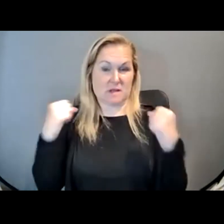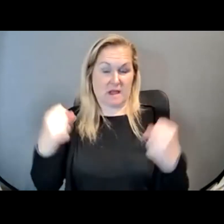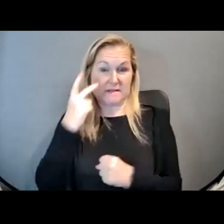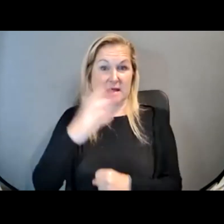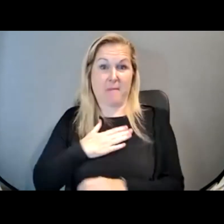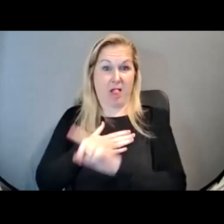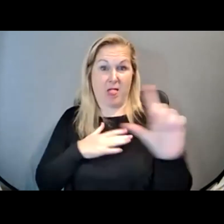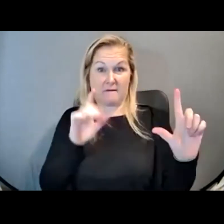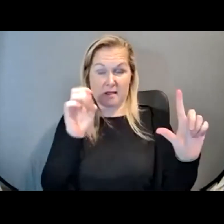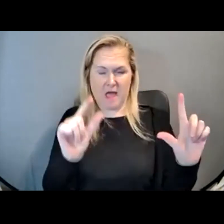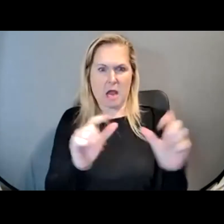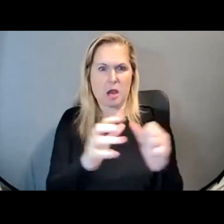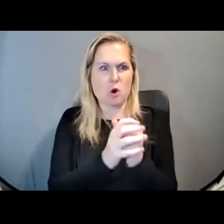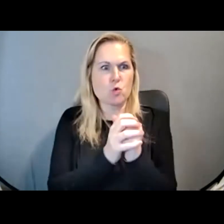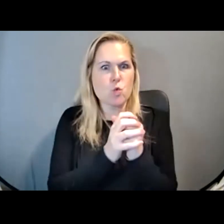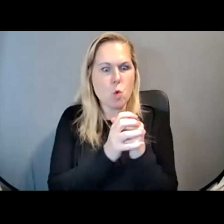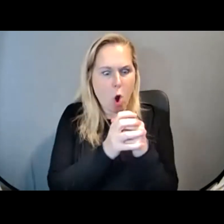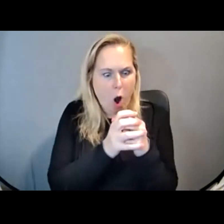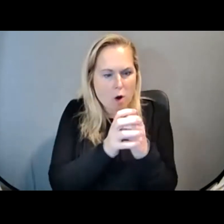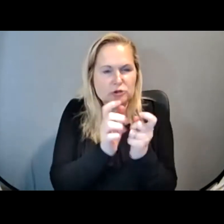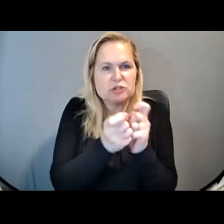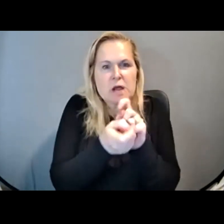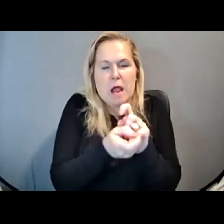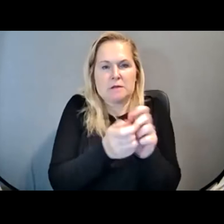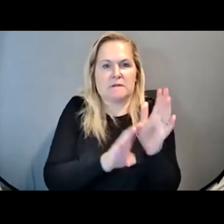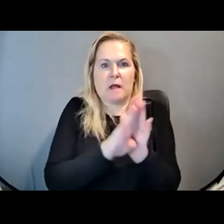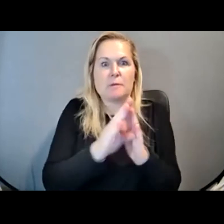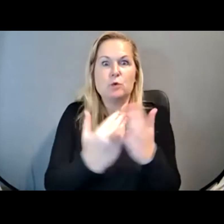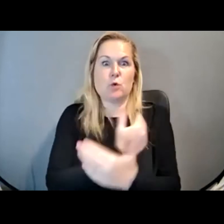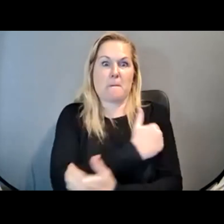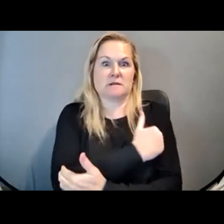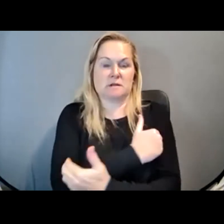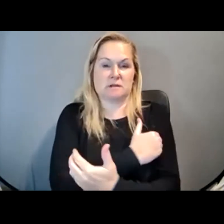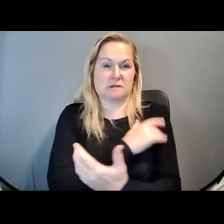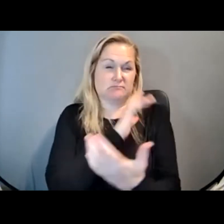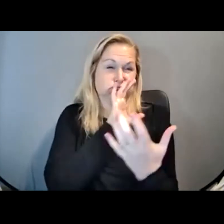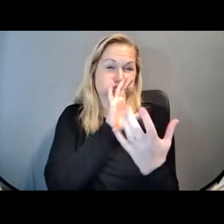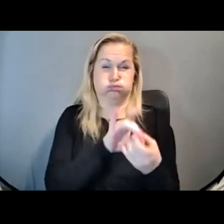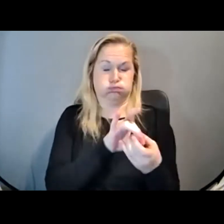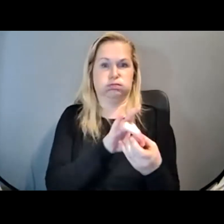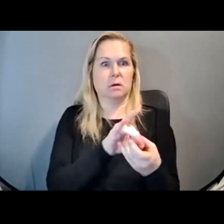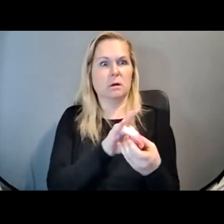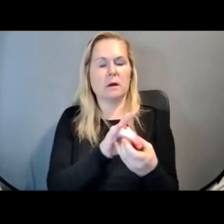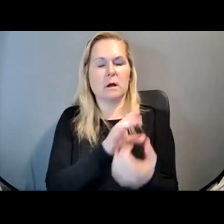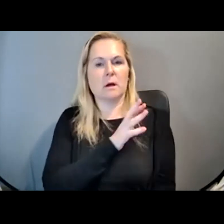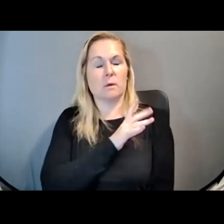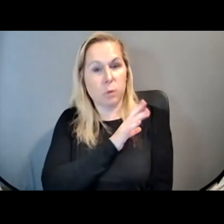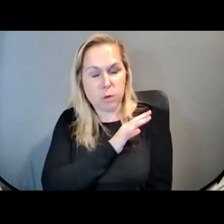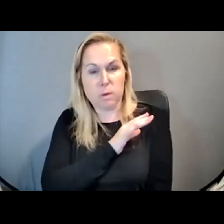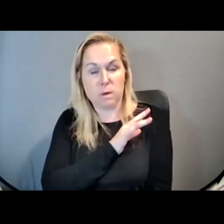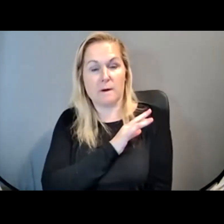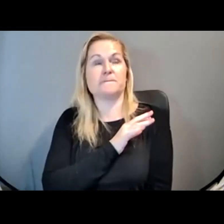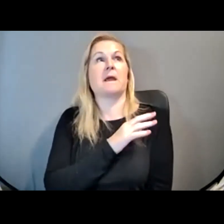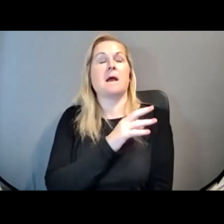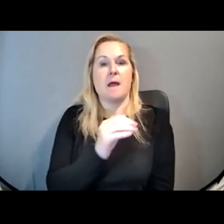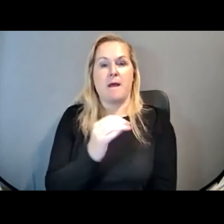leg grow and change and develop. I've seen new muscles engage. And that's incredible. And what